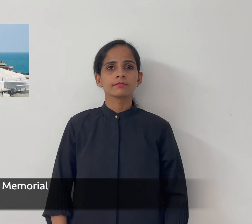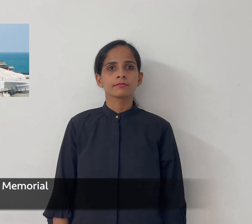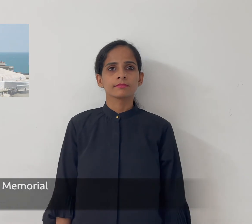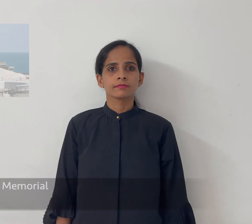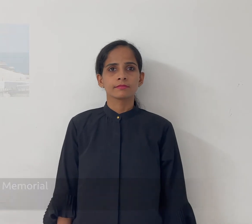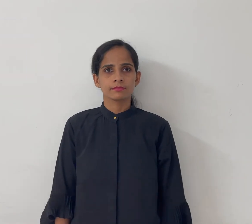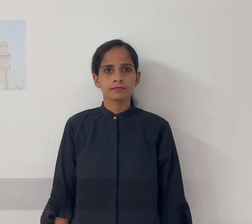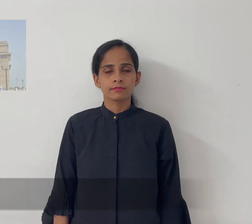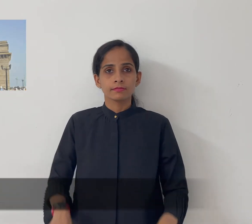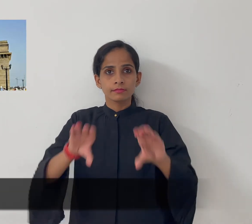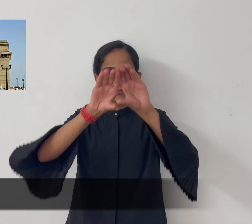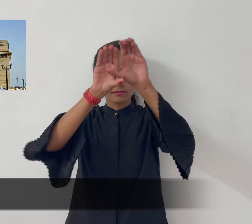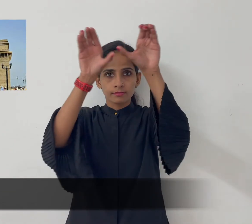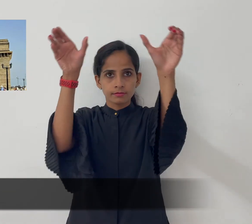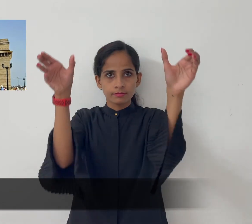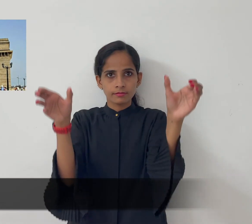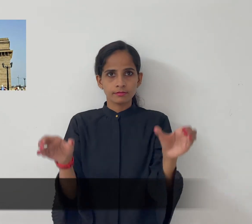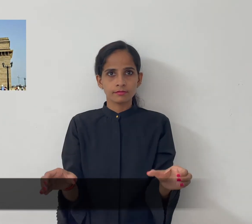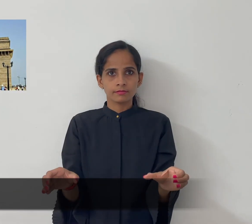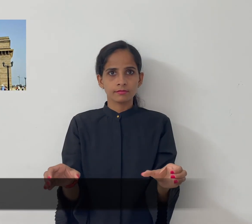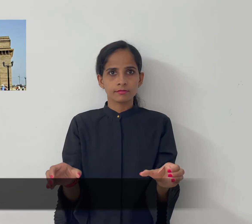gateway of india